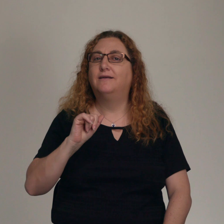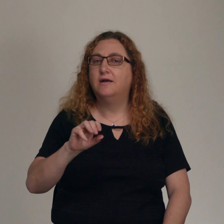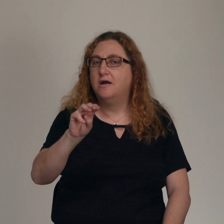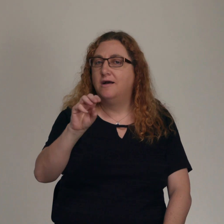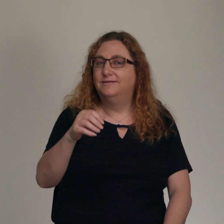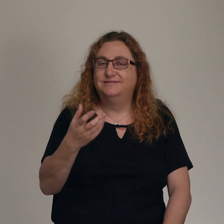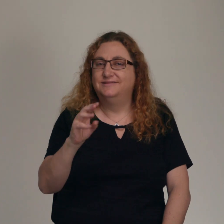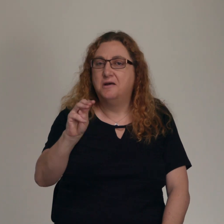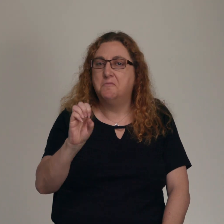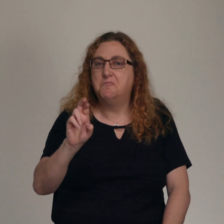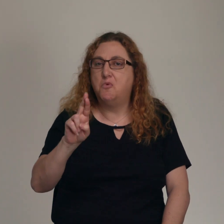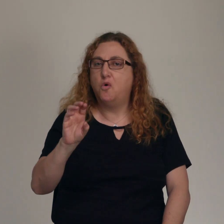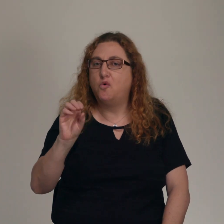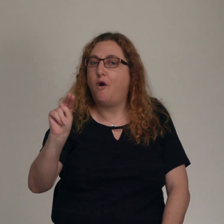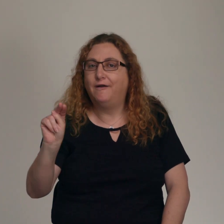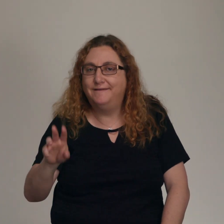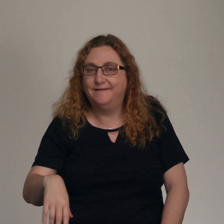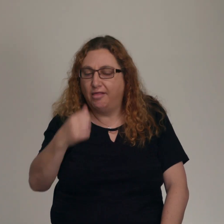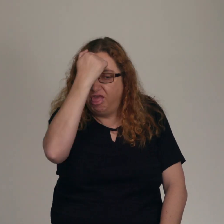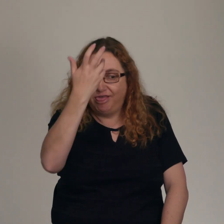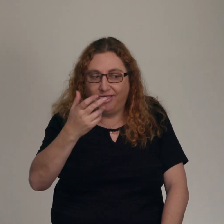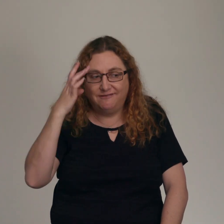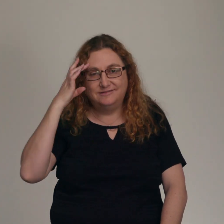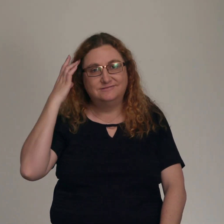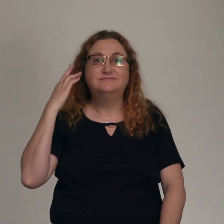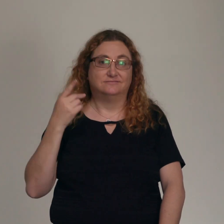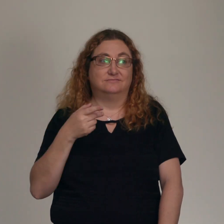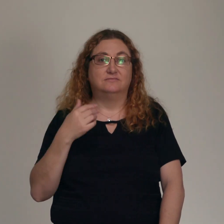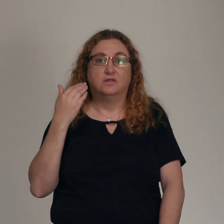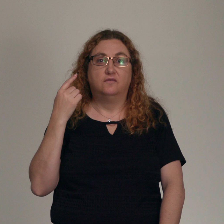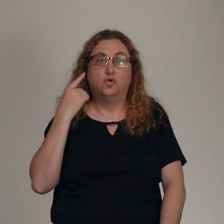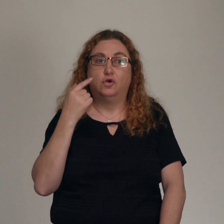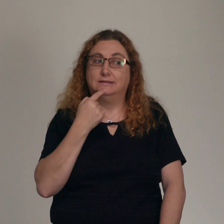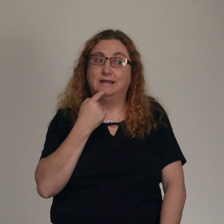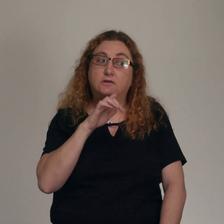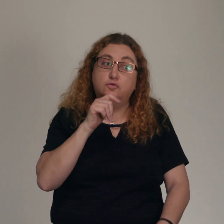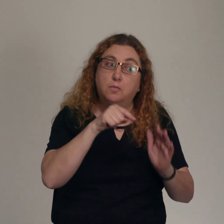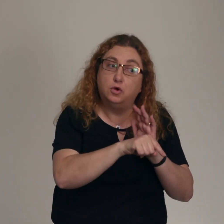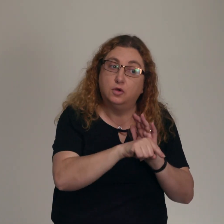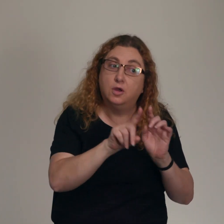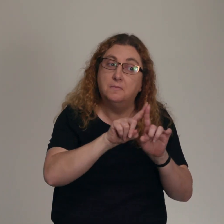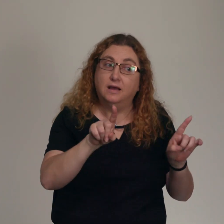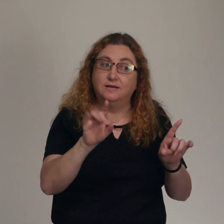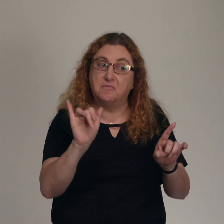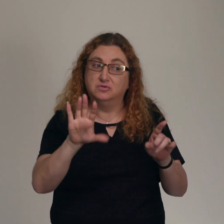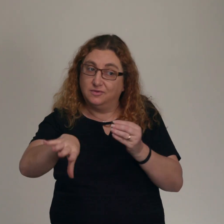Look, you say, look, you've heard it said, don't murder. It's great. Don't murder people. But also I'm saying, don't be angry with people. Don't go around calling them